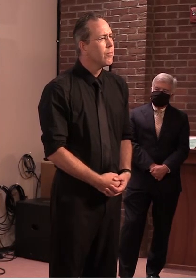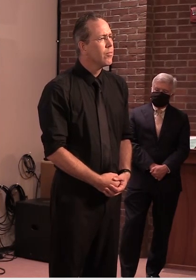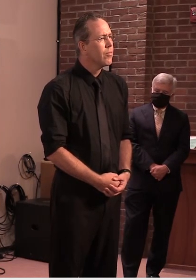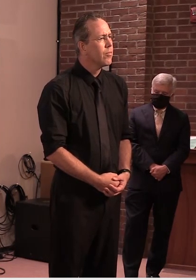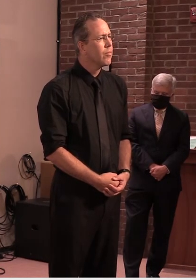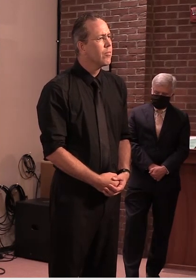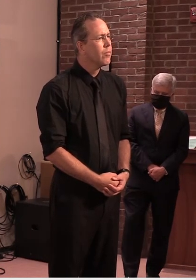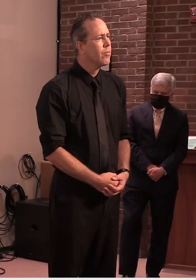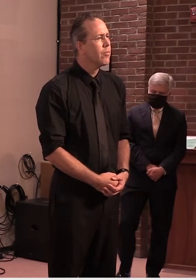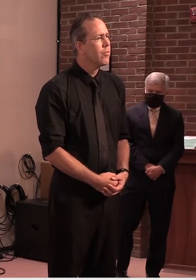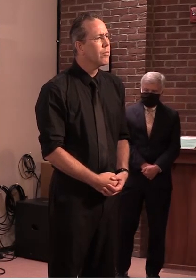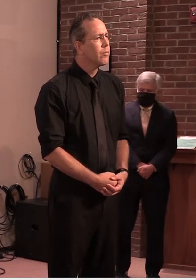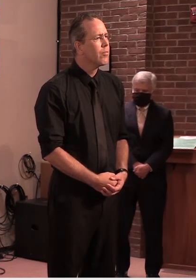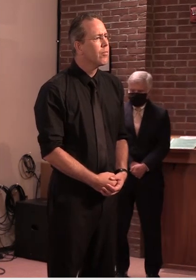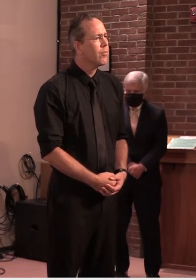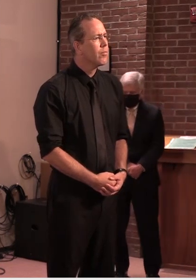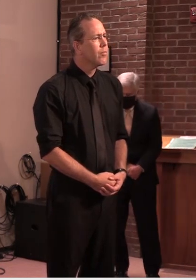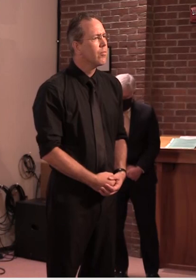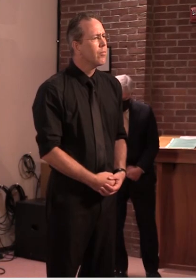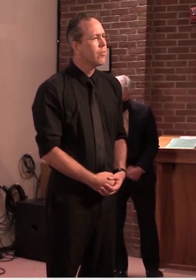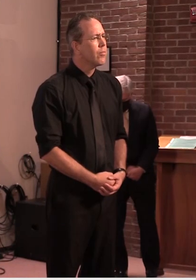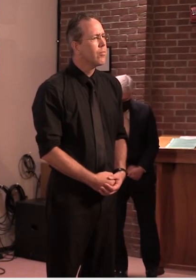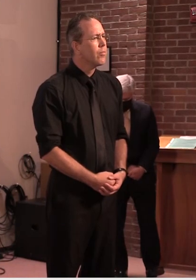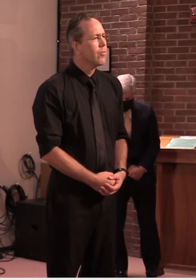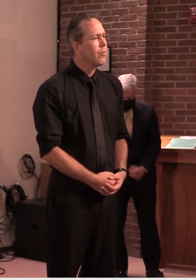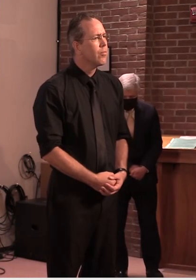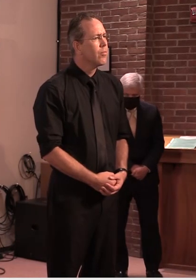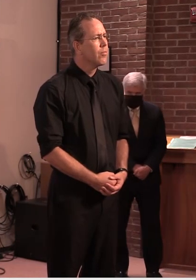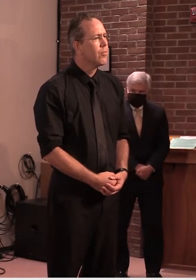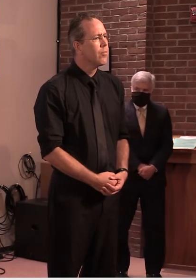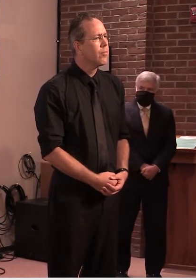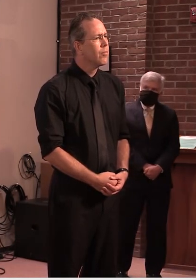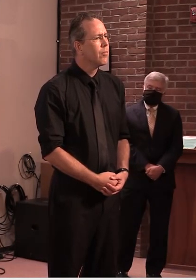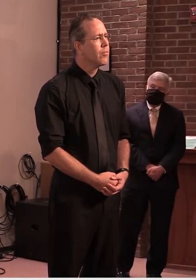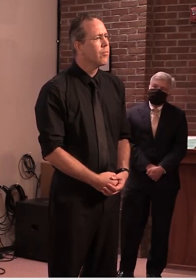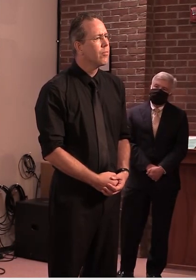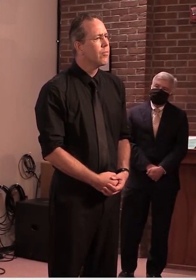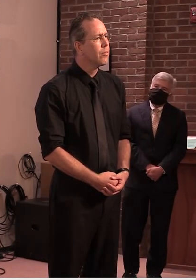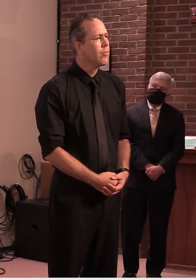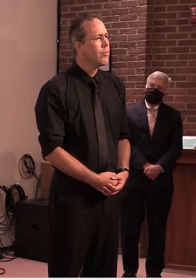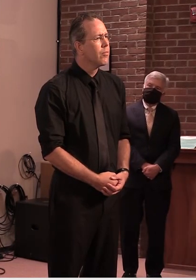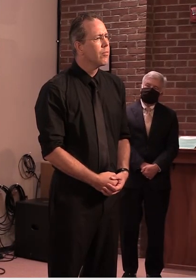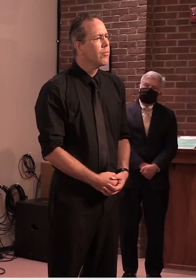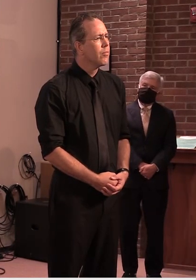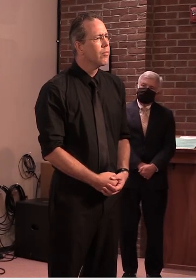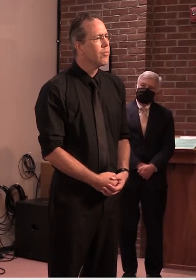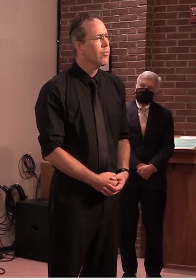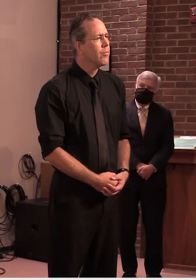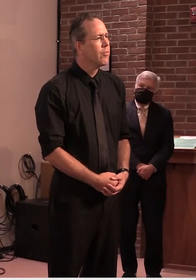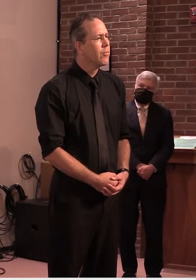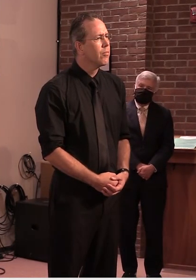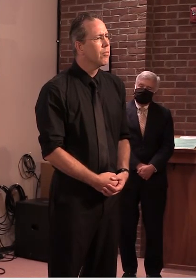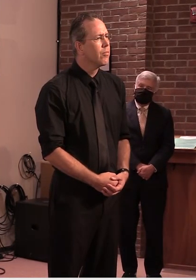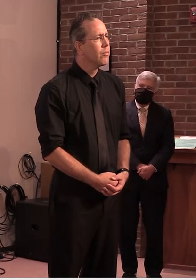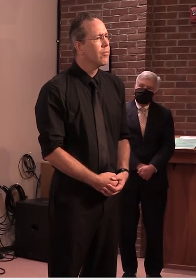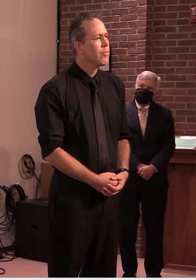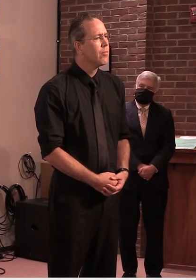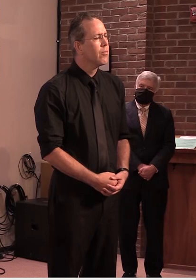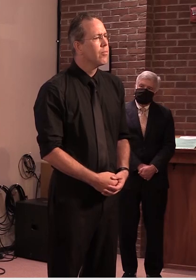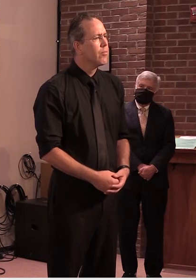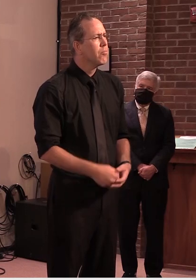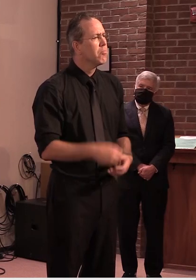if businesses can be at 50 why can't the dmv open their offices and their counters with that same guideline